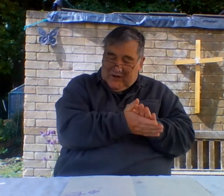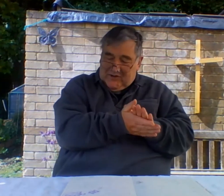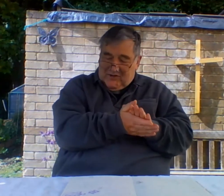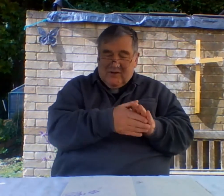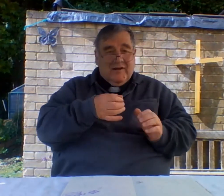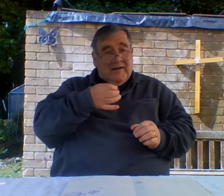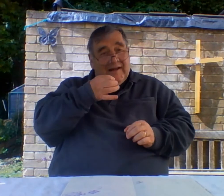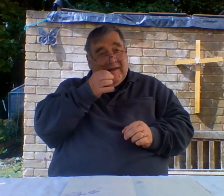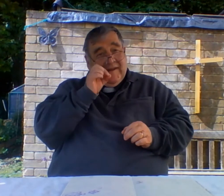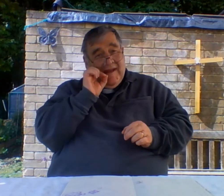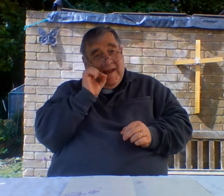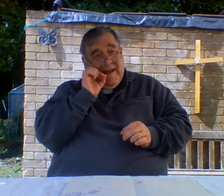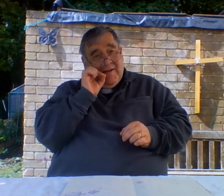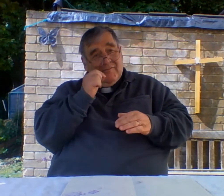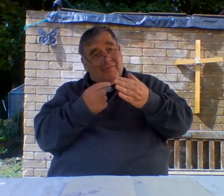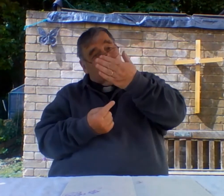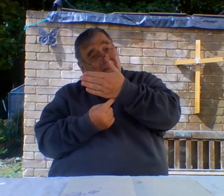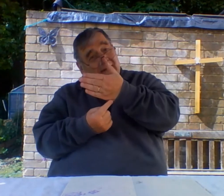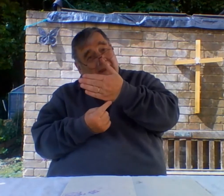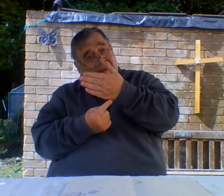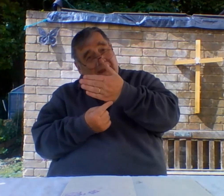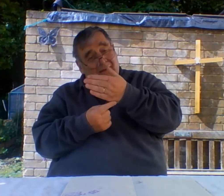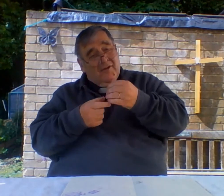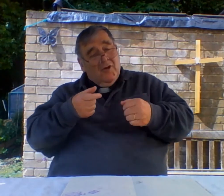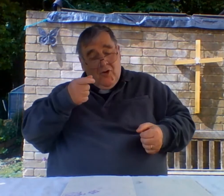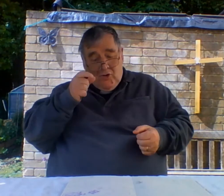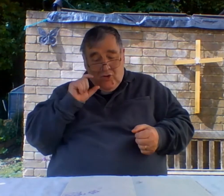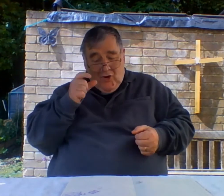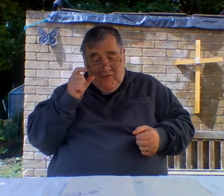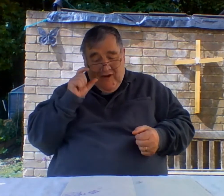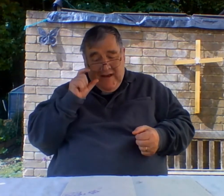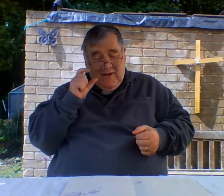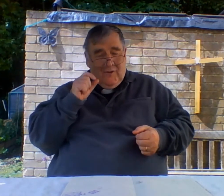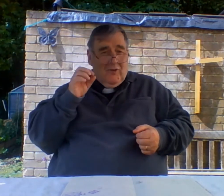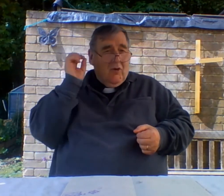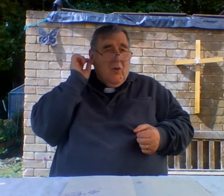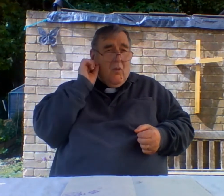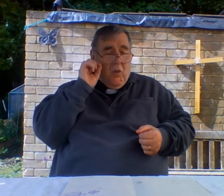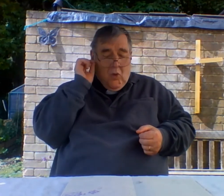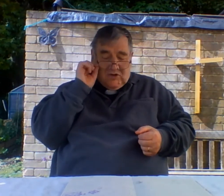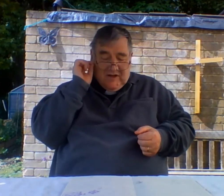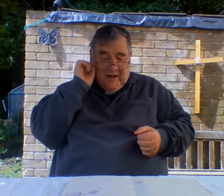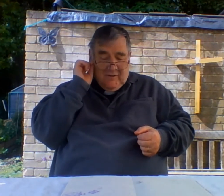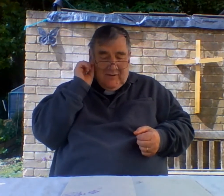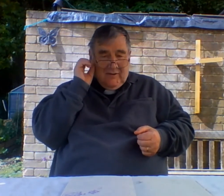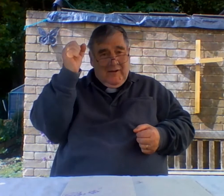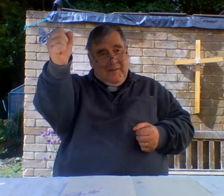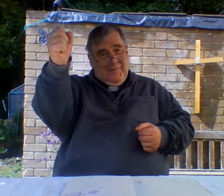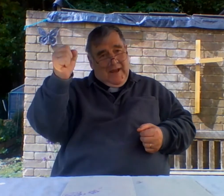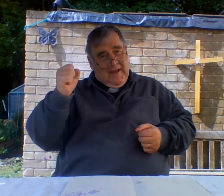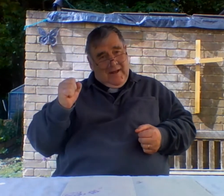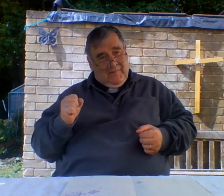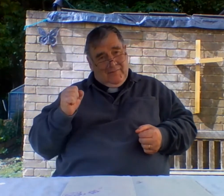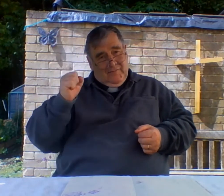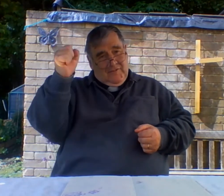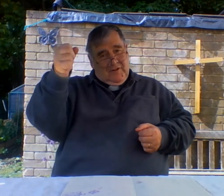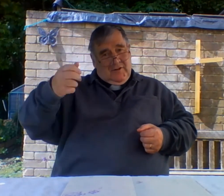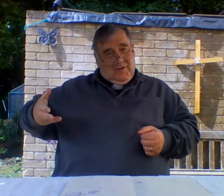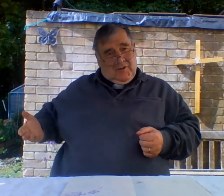sandwich tea tea coffee water beer and